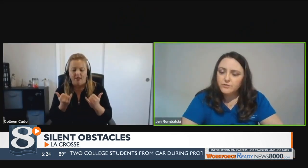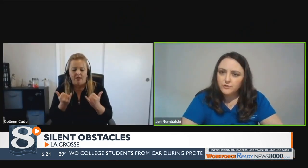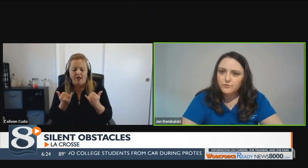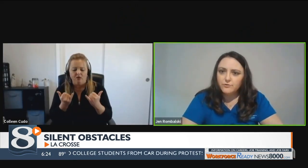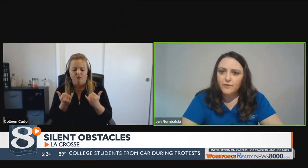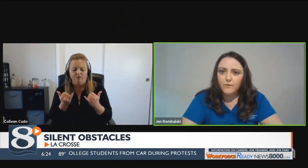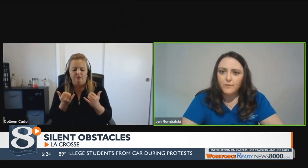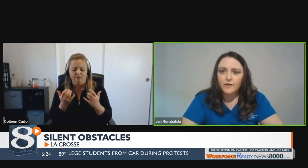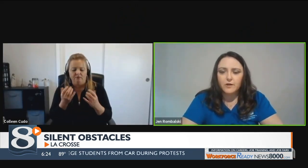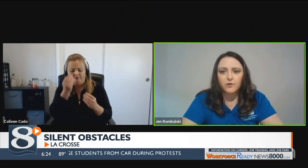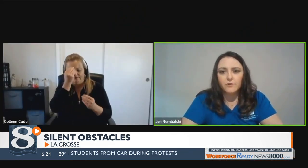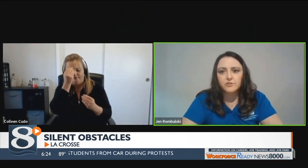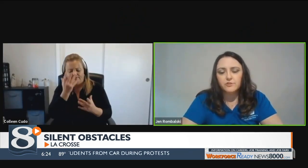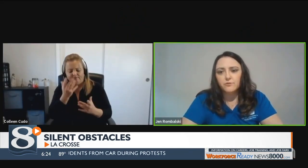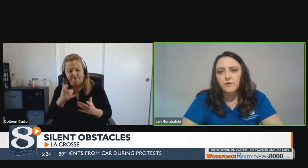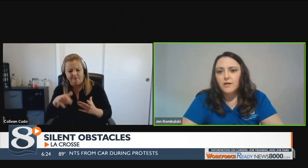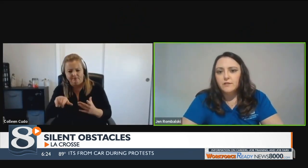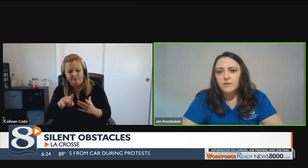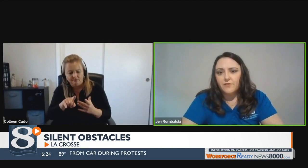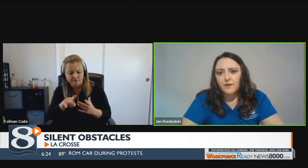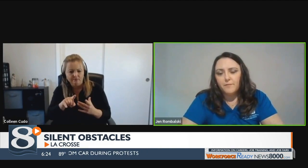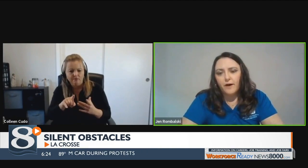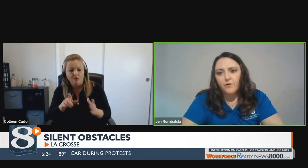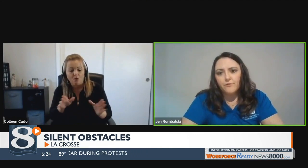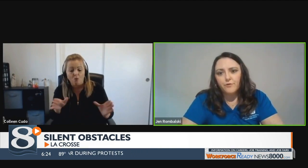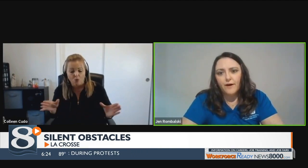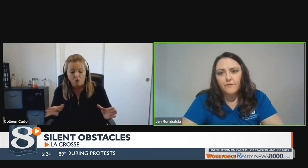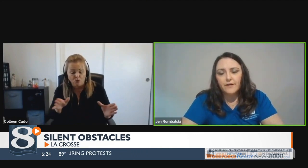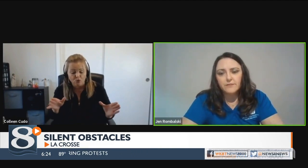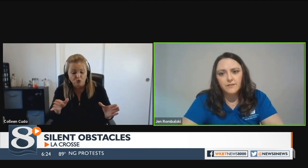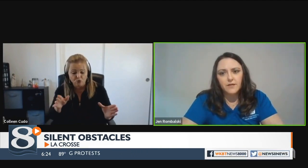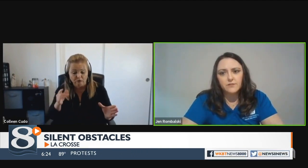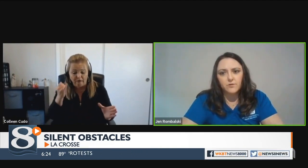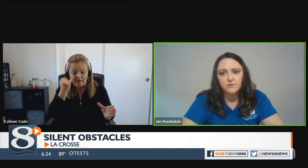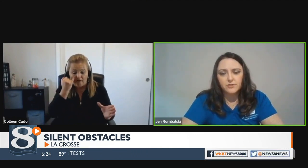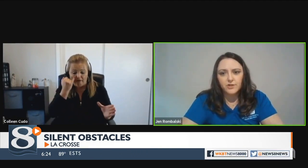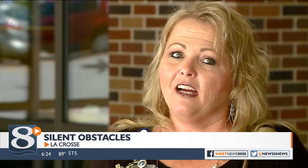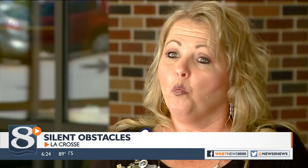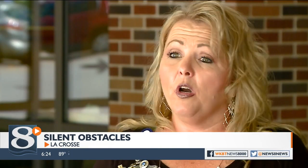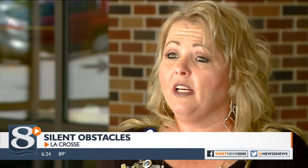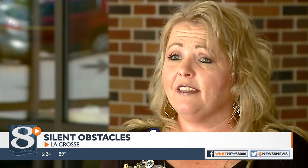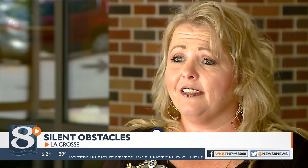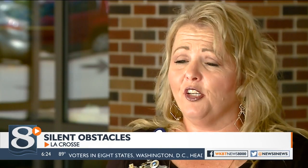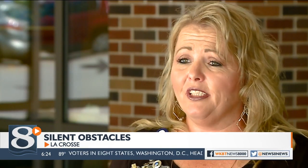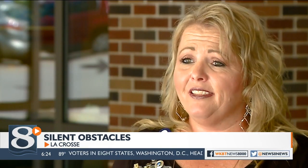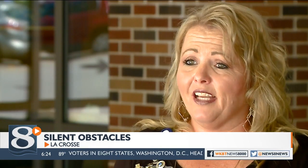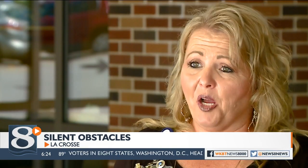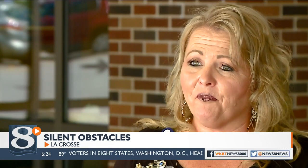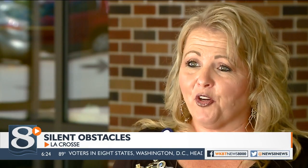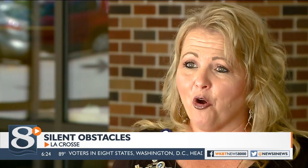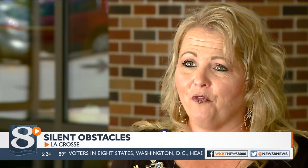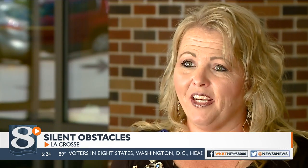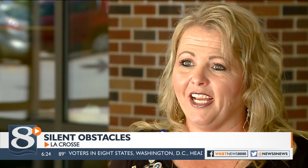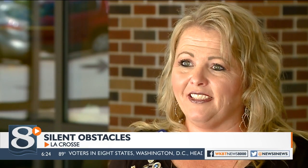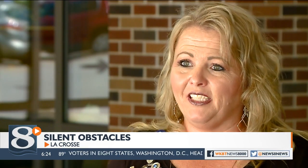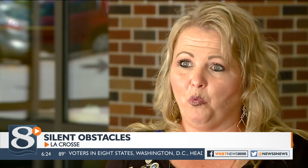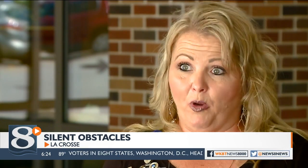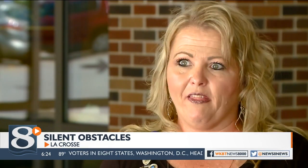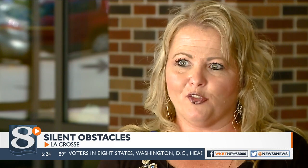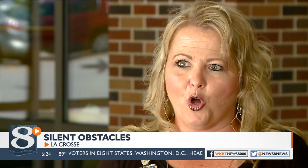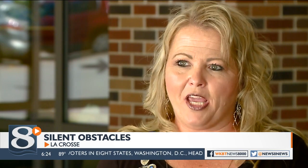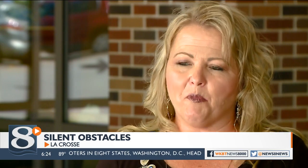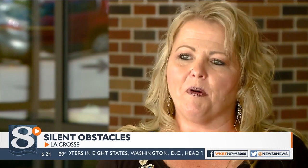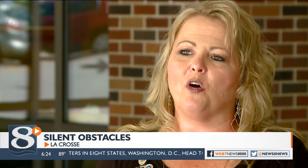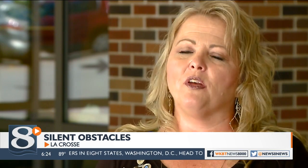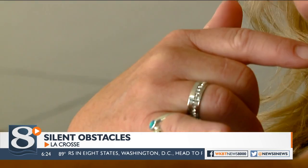new every day during the pandemic. It can be a challenge because there are signs that weren't necessarily set up for COVID-19